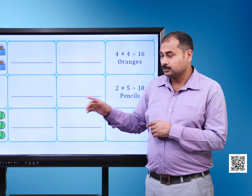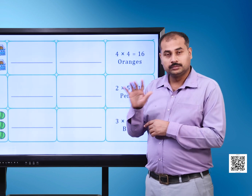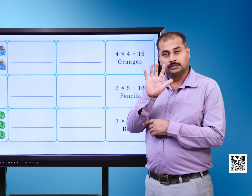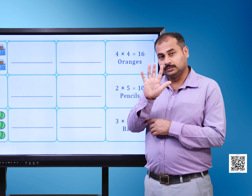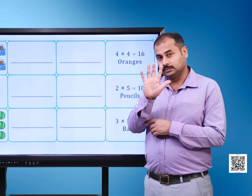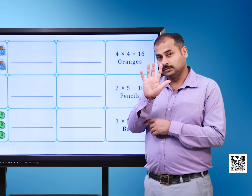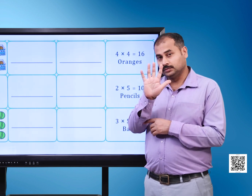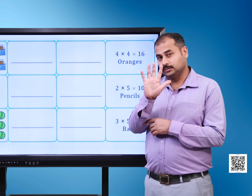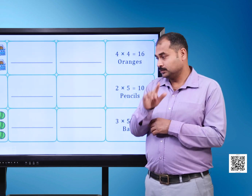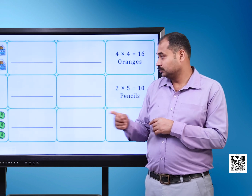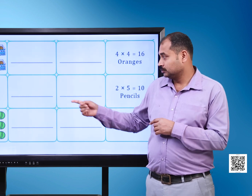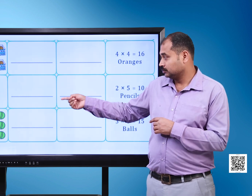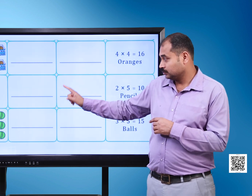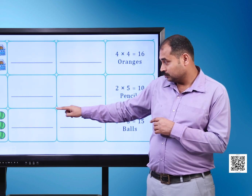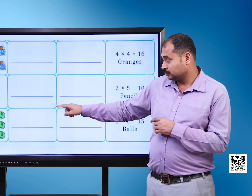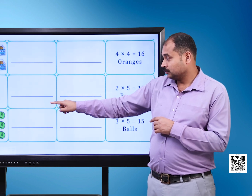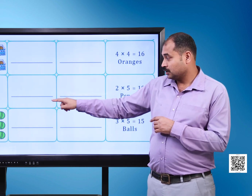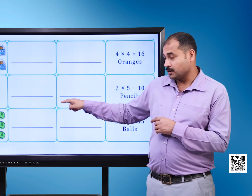15 balls. Let's go.